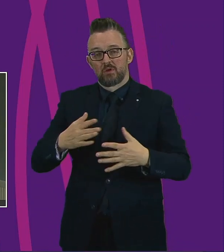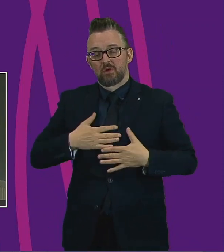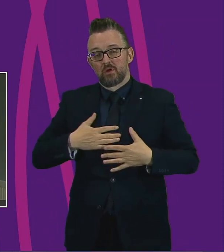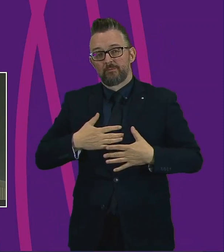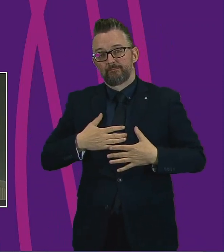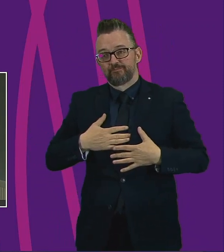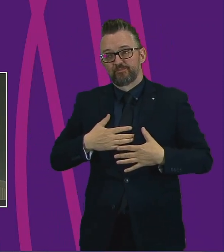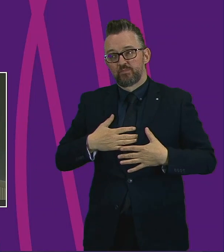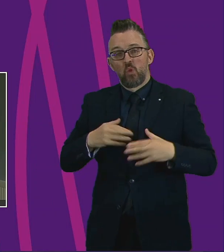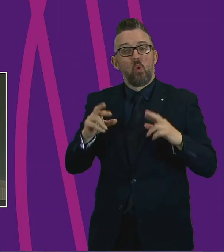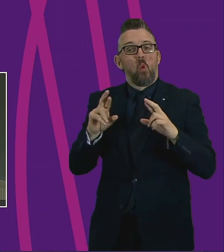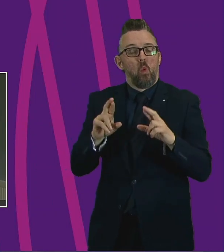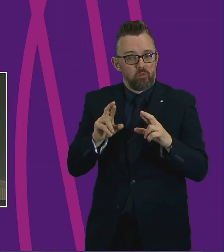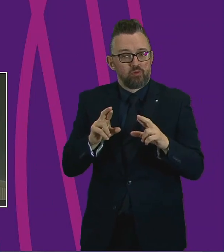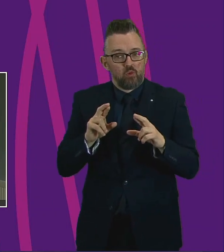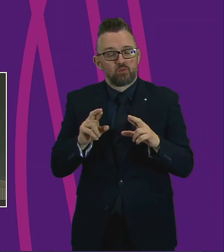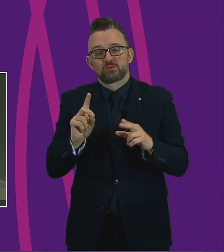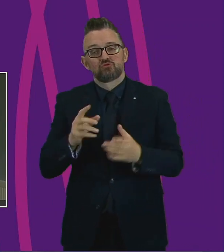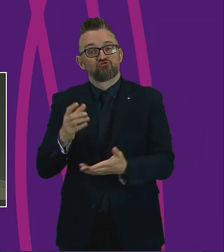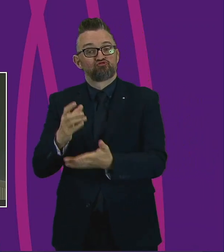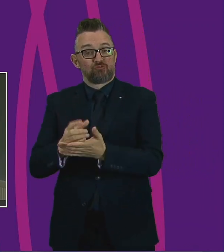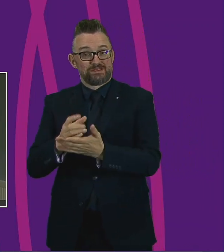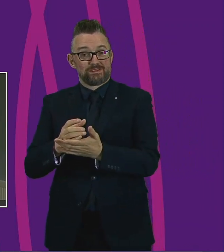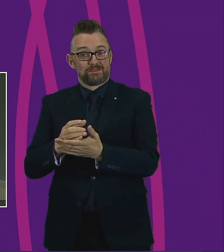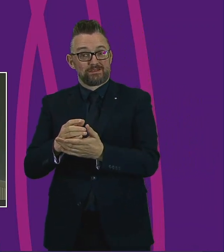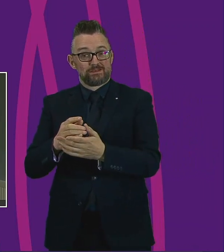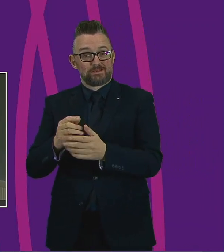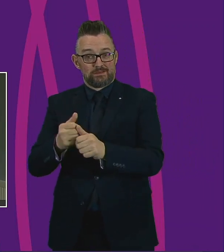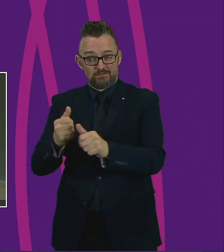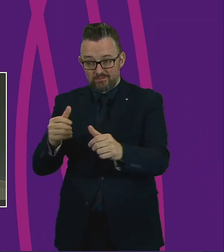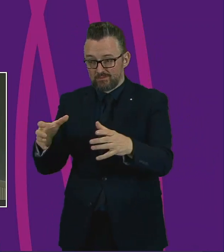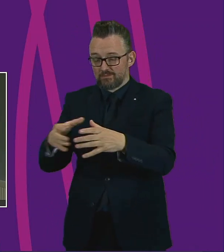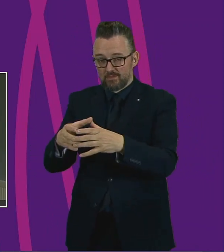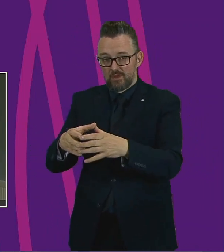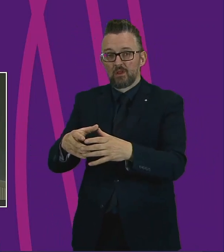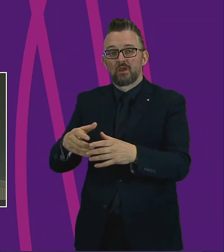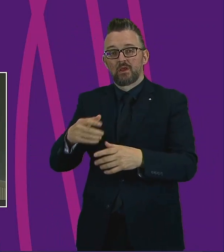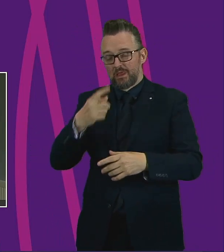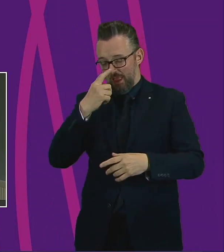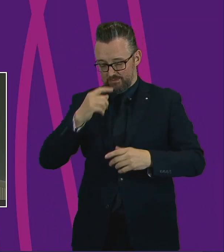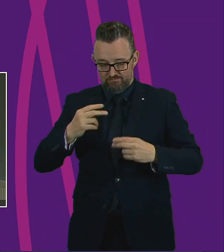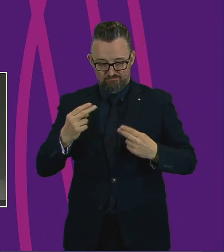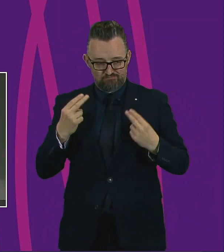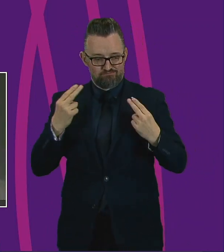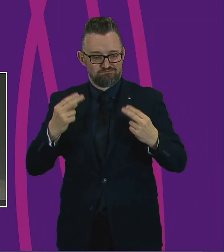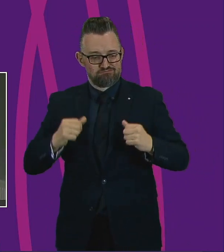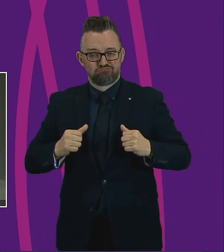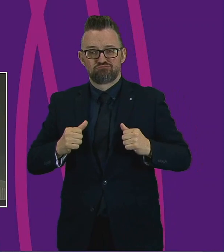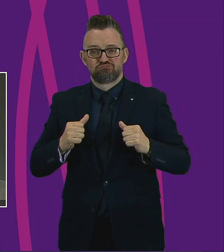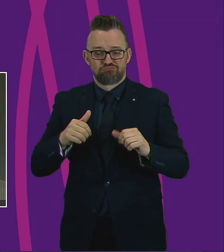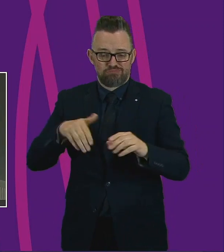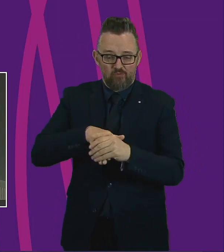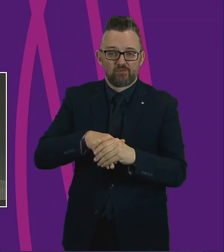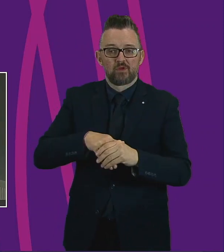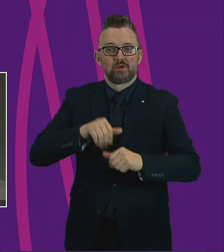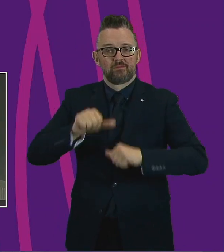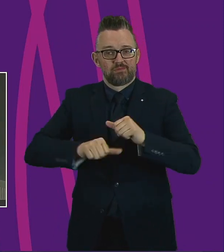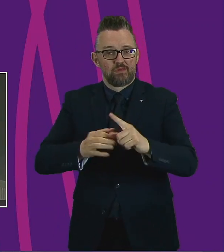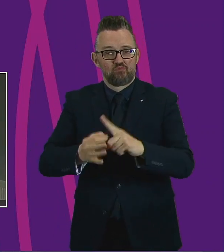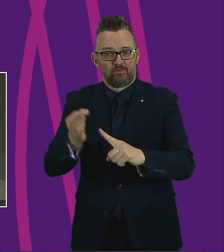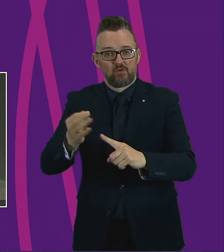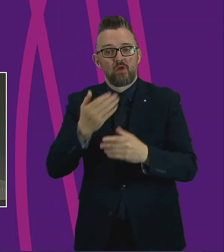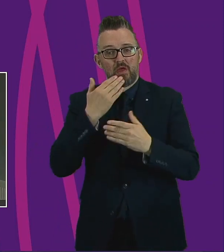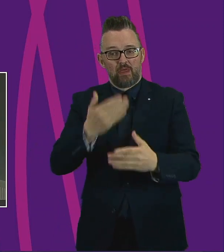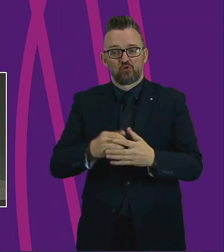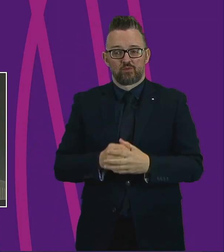that the third sector will play the role that they have been playing already, but in a greater way in regard to that. Thank